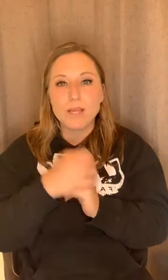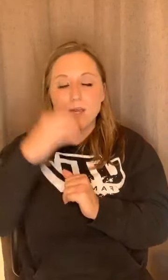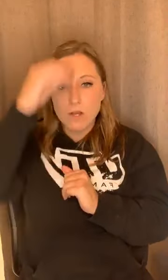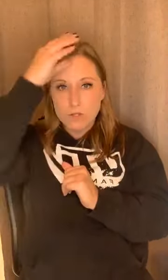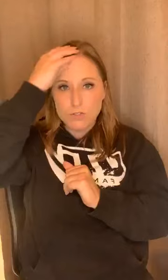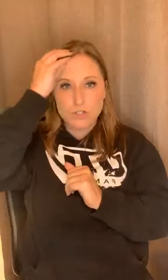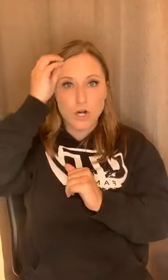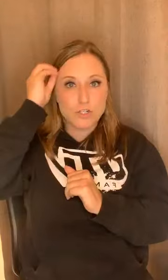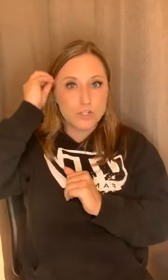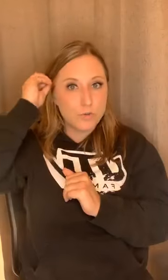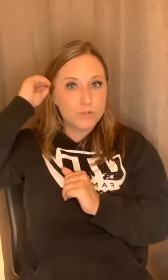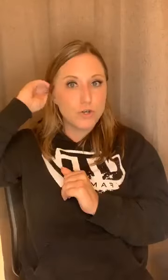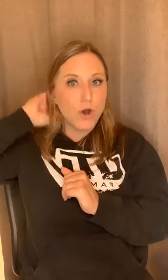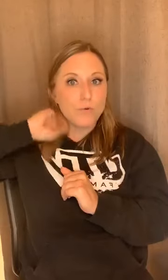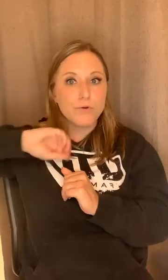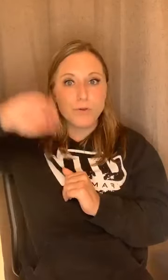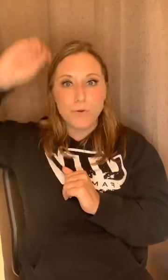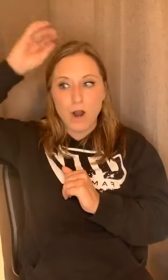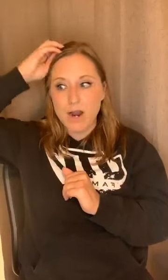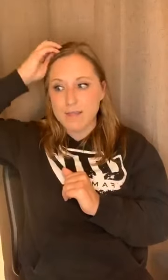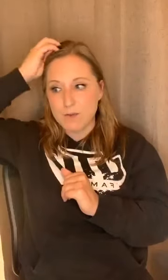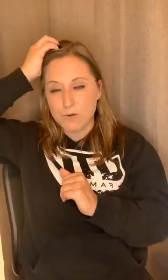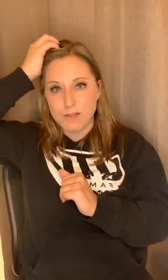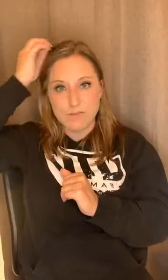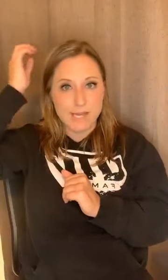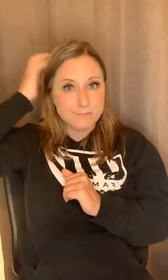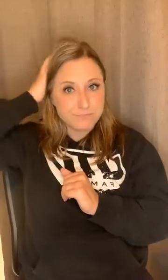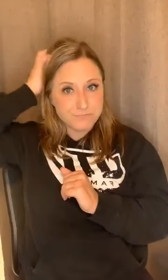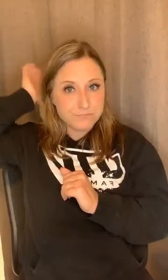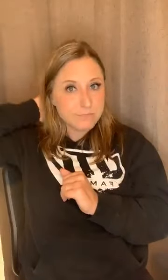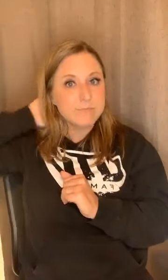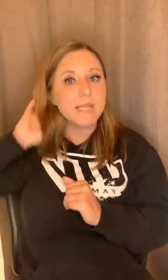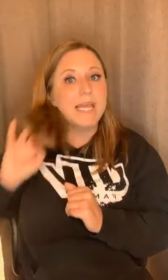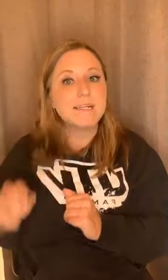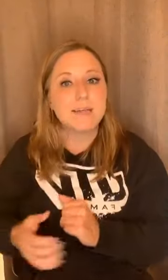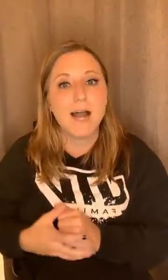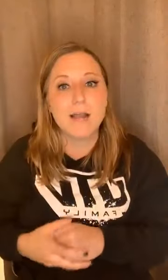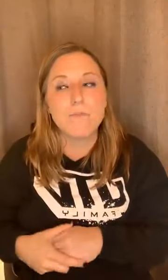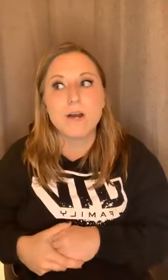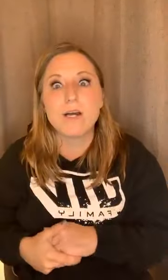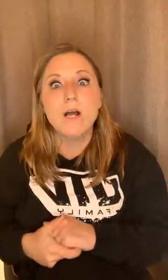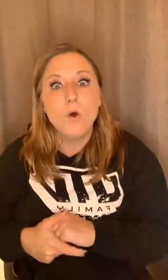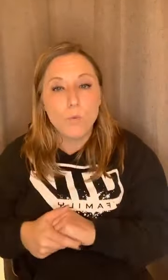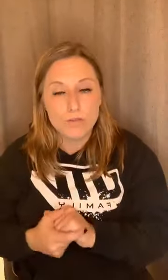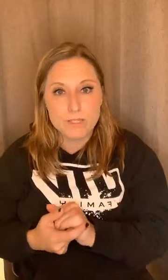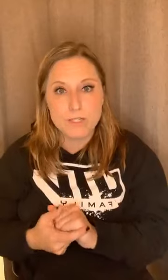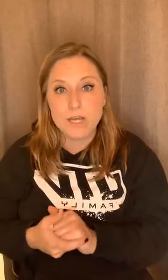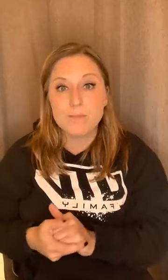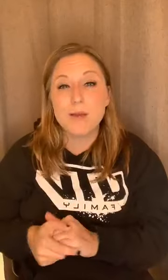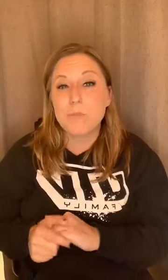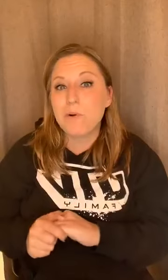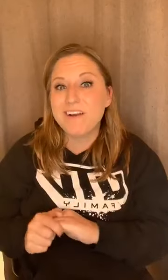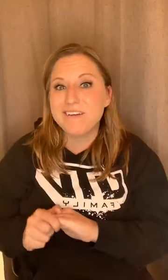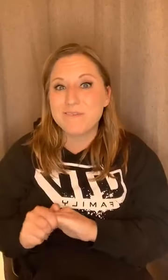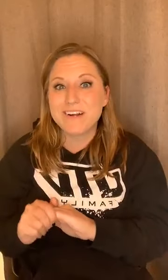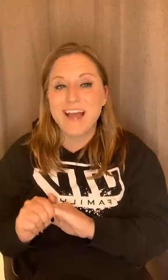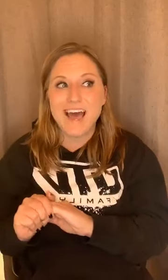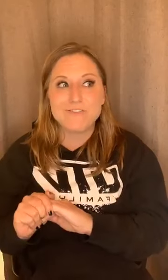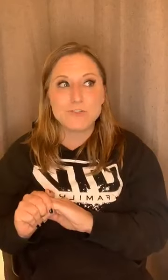start to, to own who you are. think we're living in a time where, where this is going to be important and we're going to have to